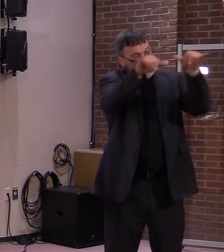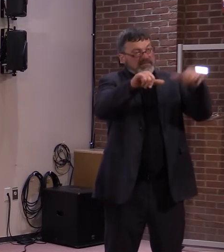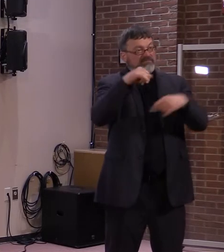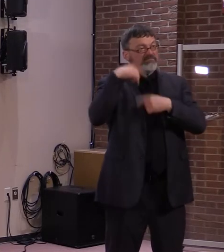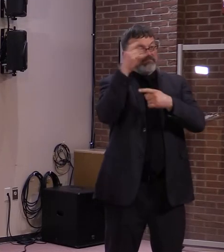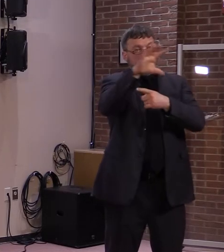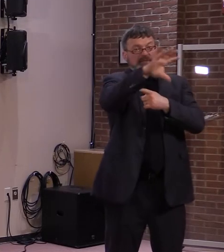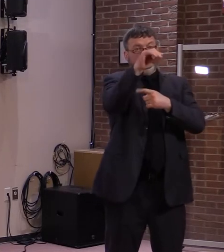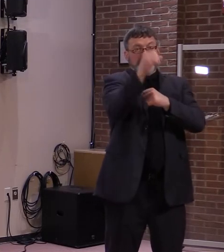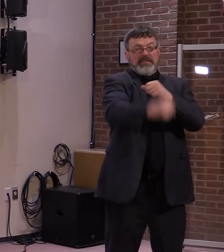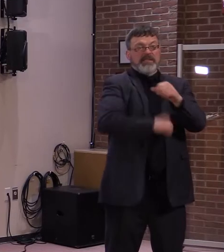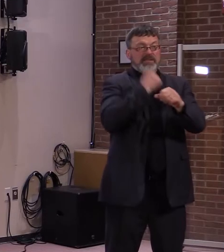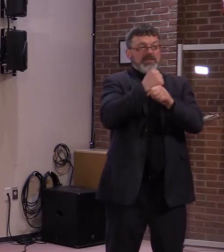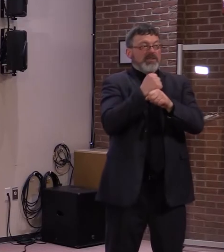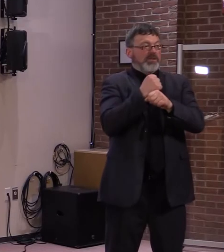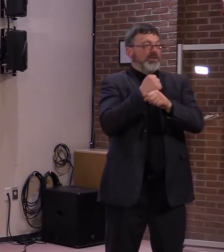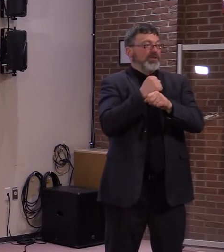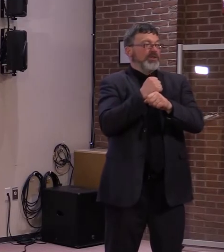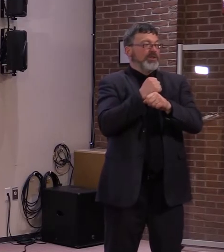Okay. Thank you.